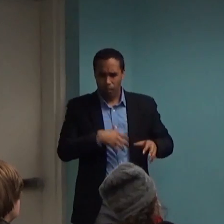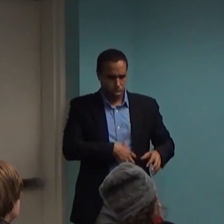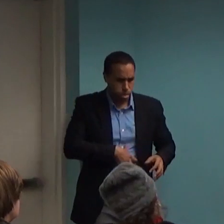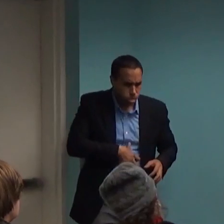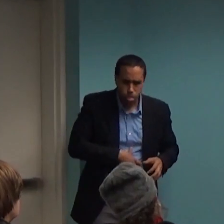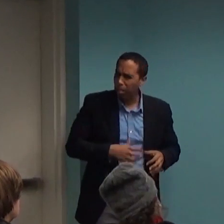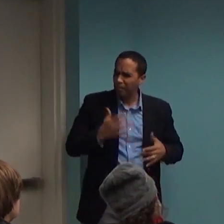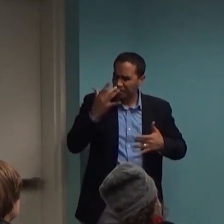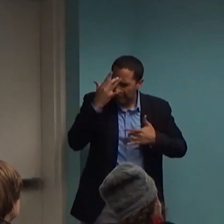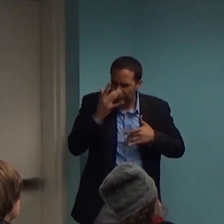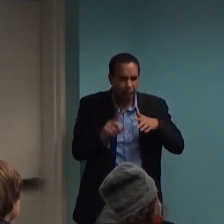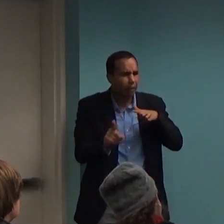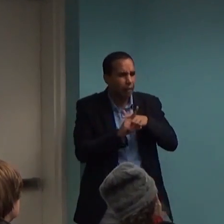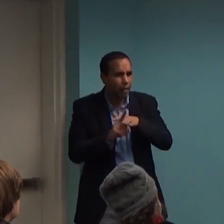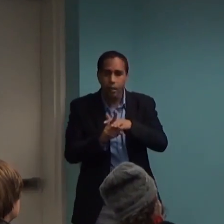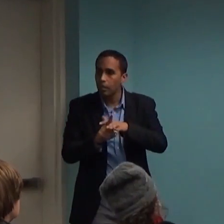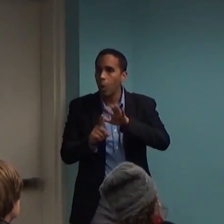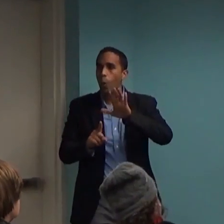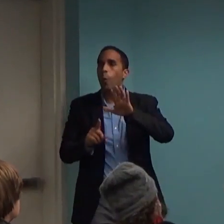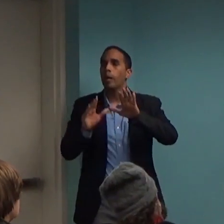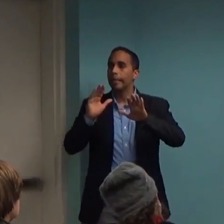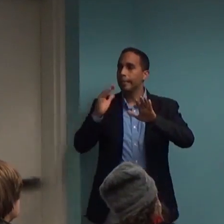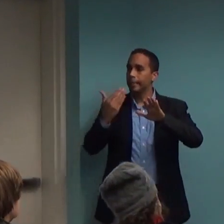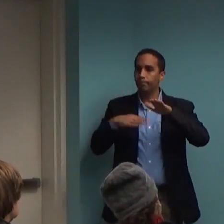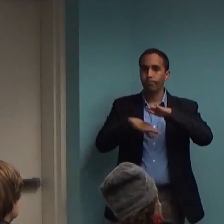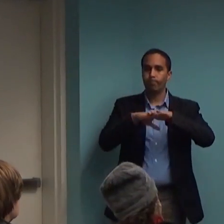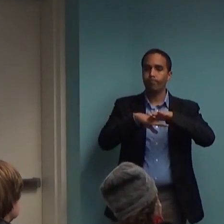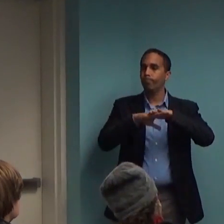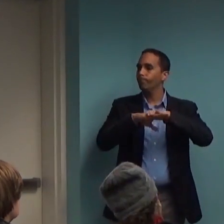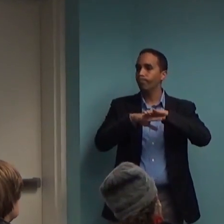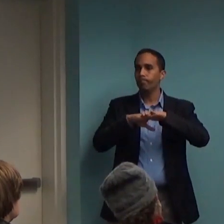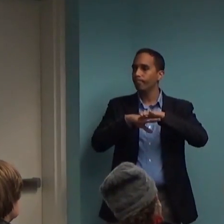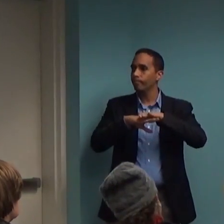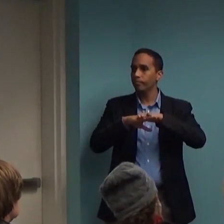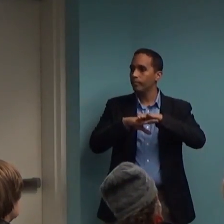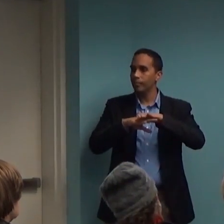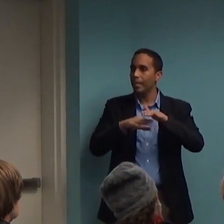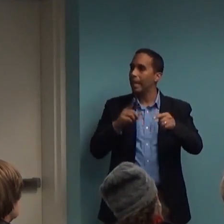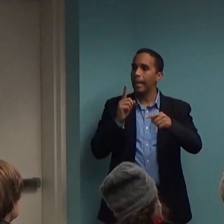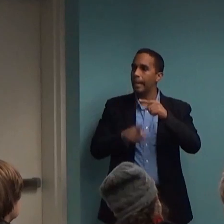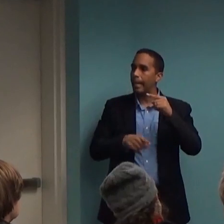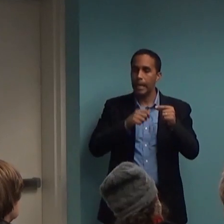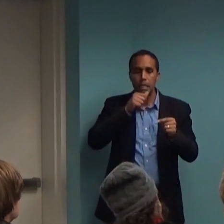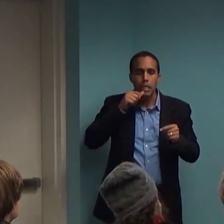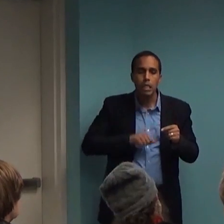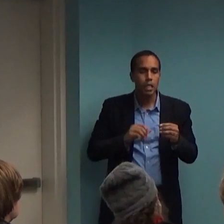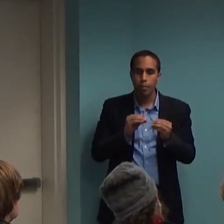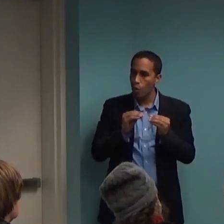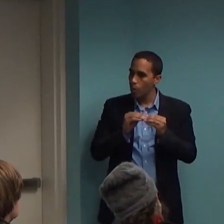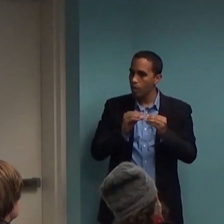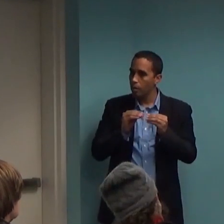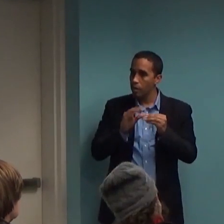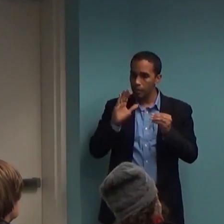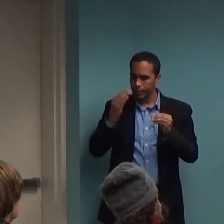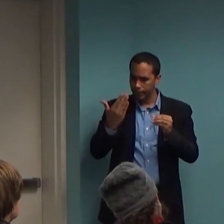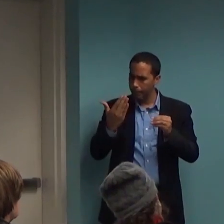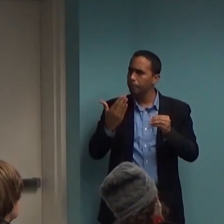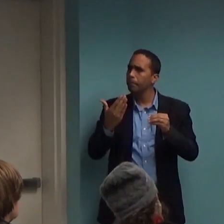okay, well that seems to be where our limit is. That's the highest that we can tolerate. Now you've gotten somewhat better. Let's try and bring it down